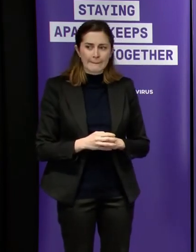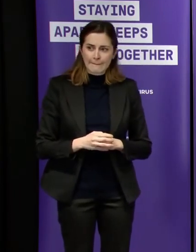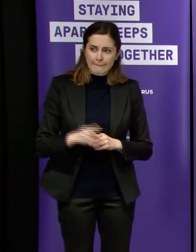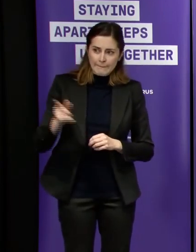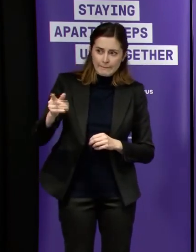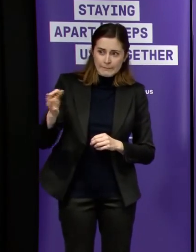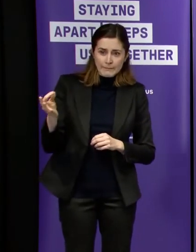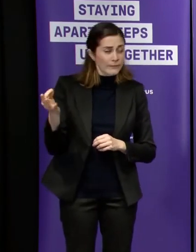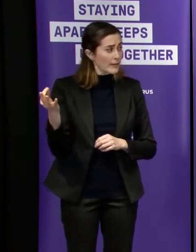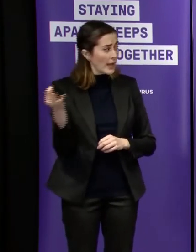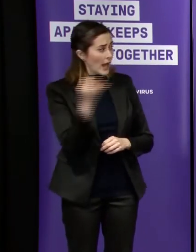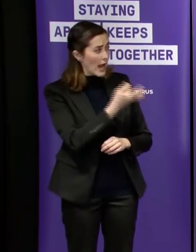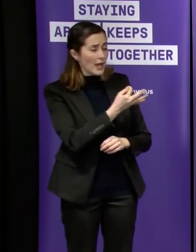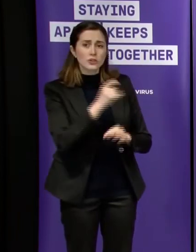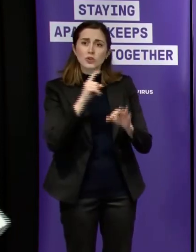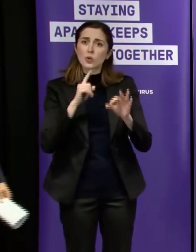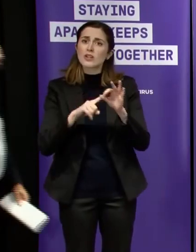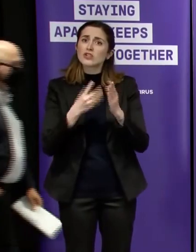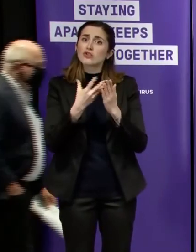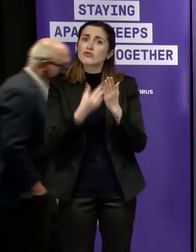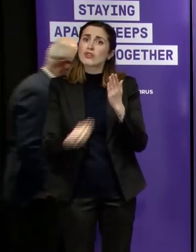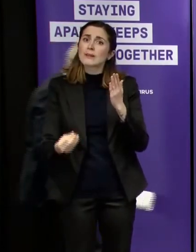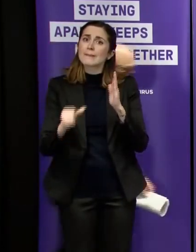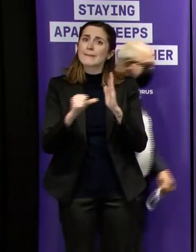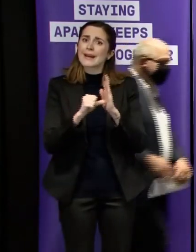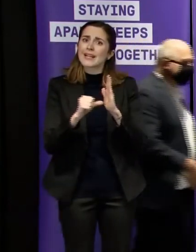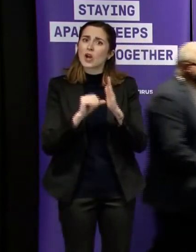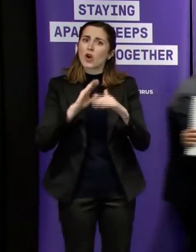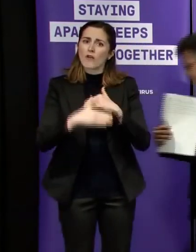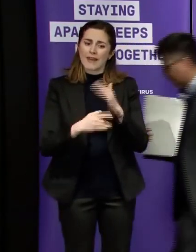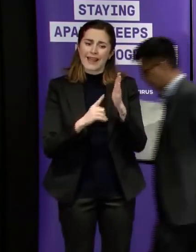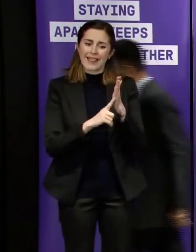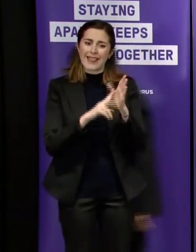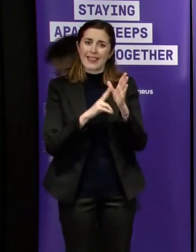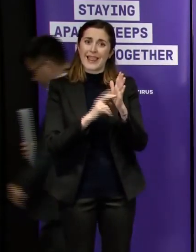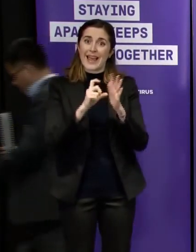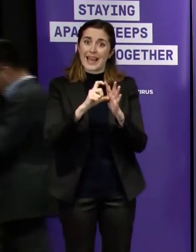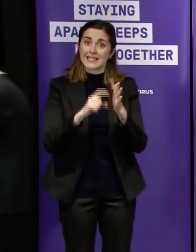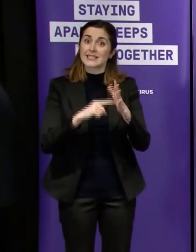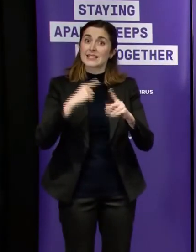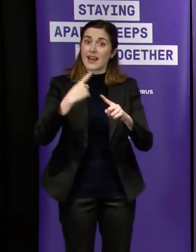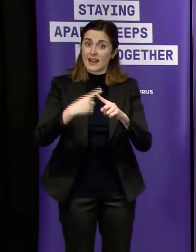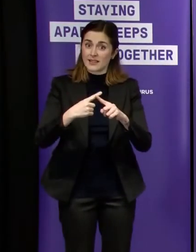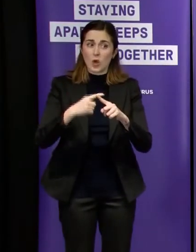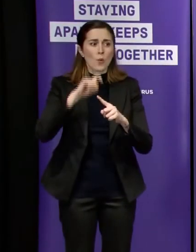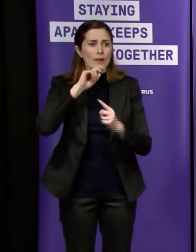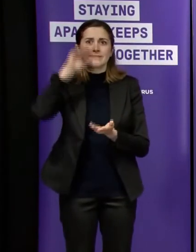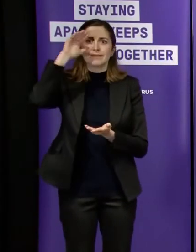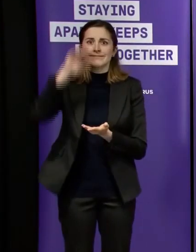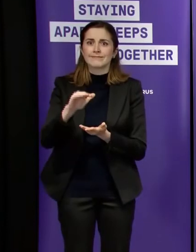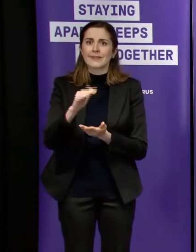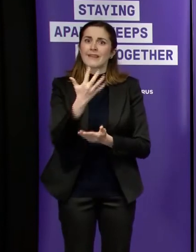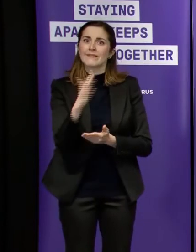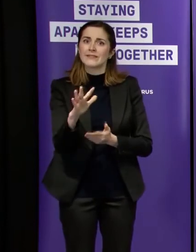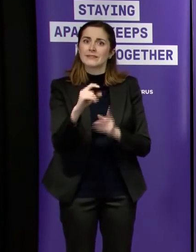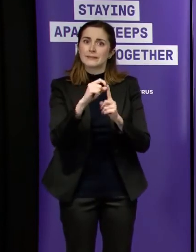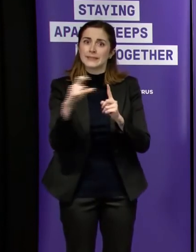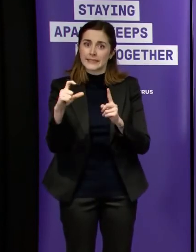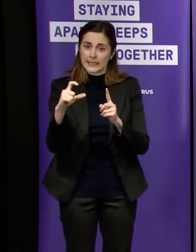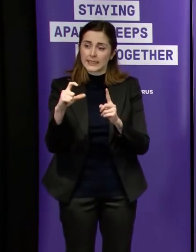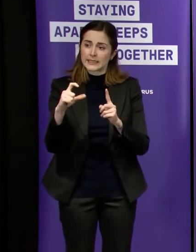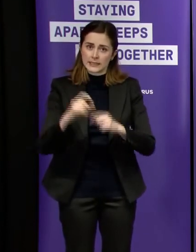uh just with the land tax um offer a 50 discount how much are you budgeting